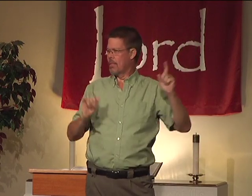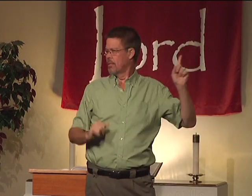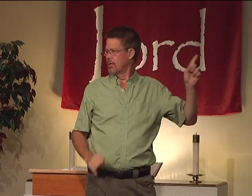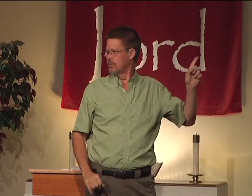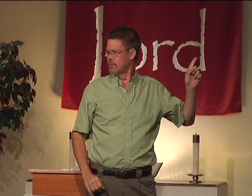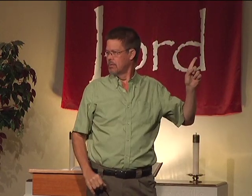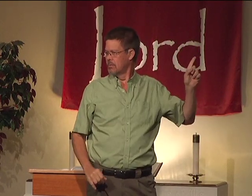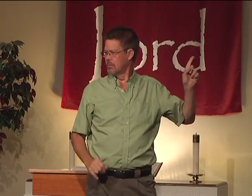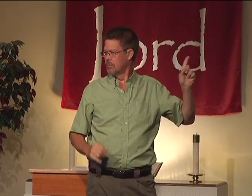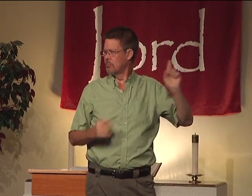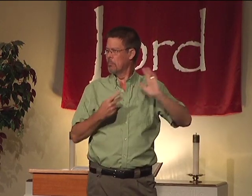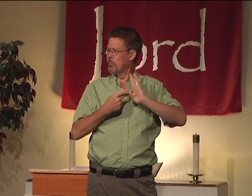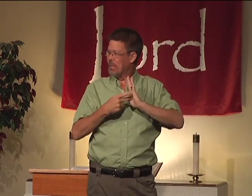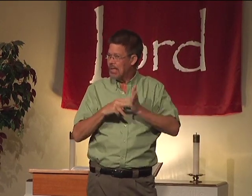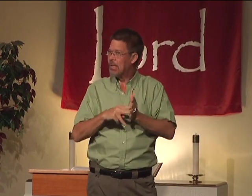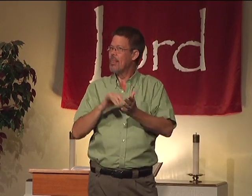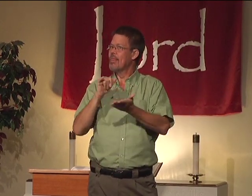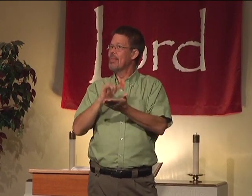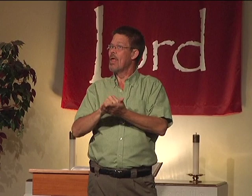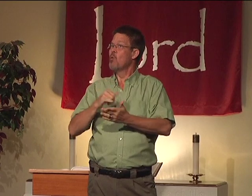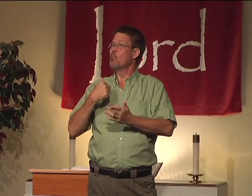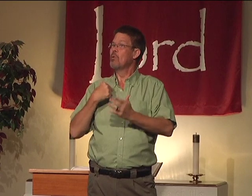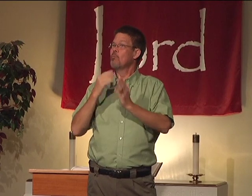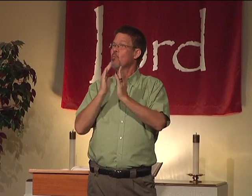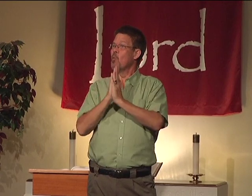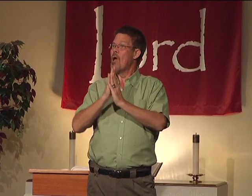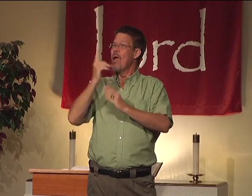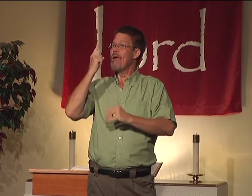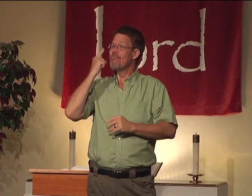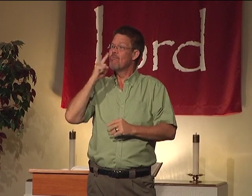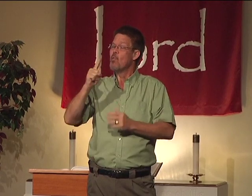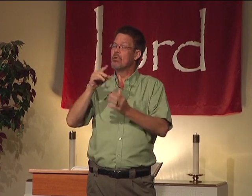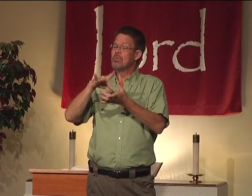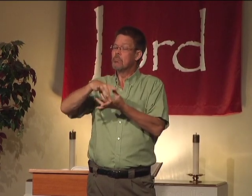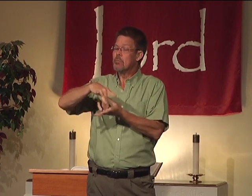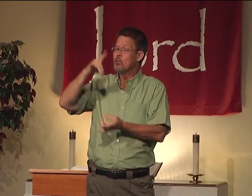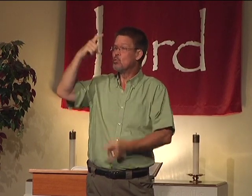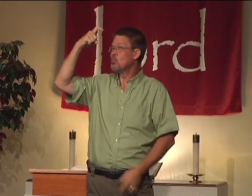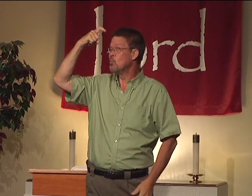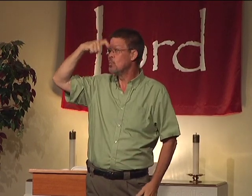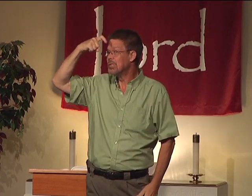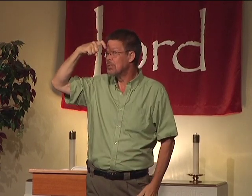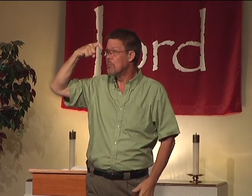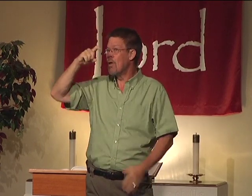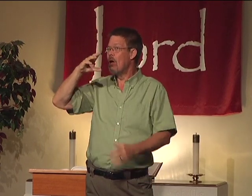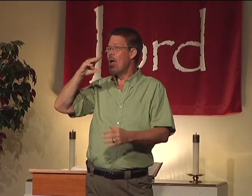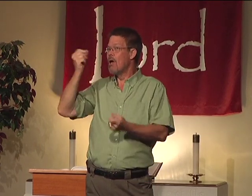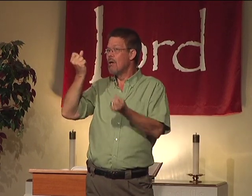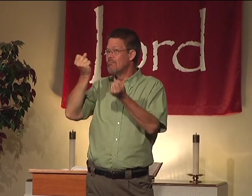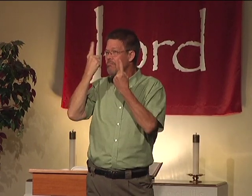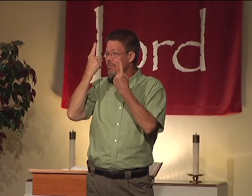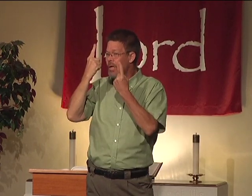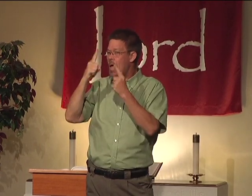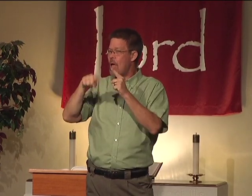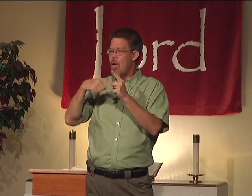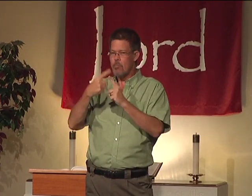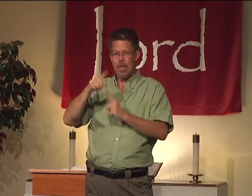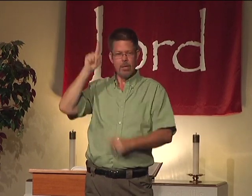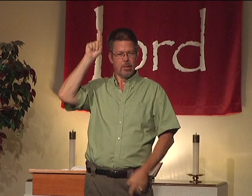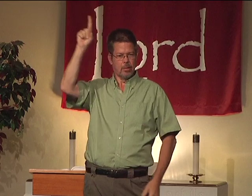for others, like Paul was here. Meaning that we pray for spiritual wisdom and understanding